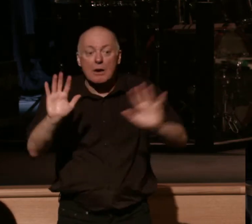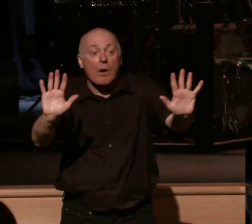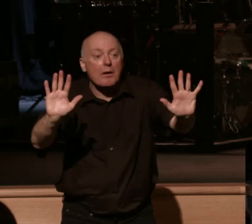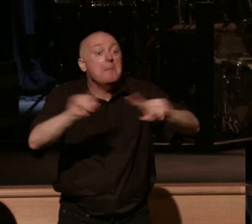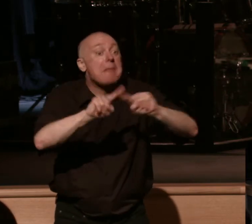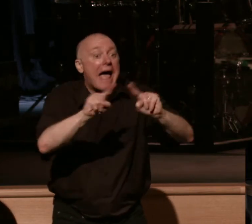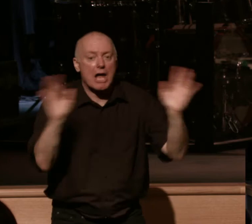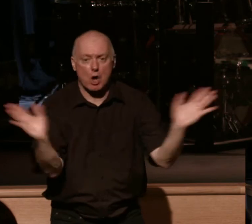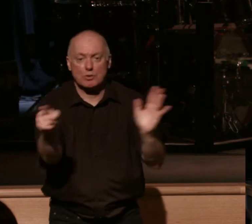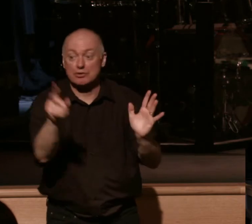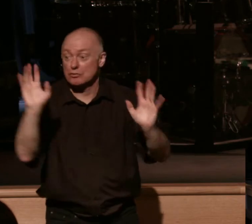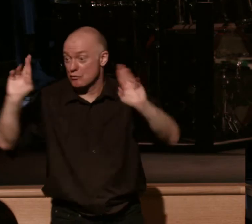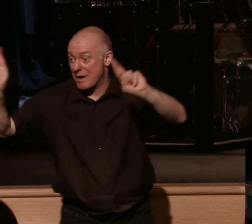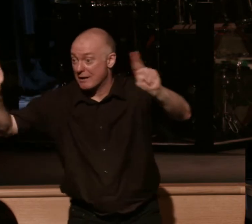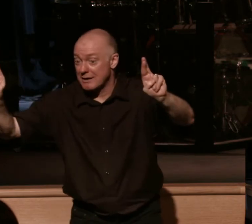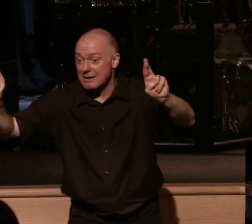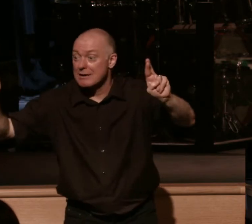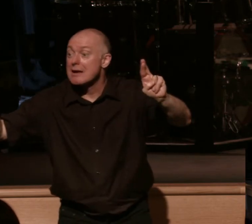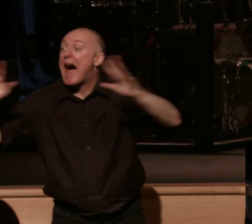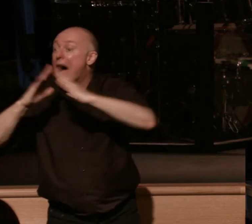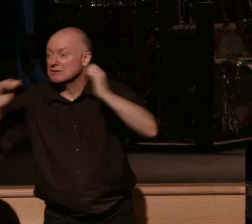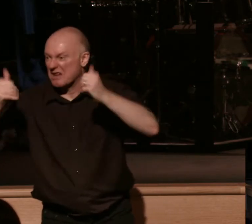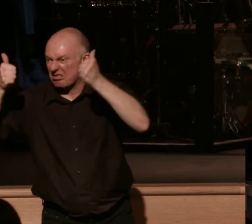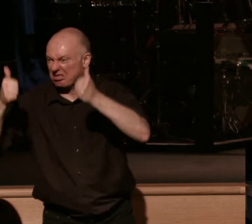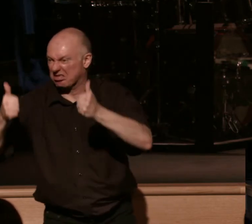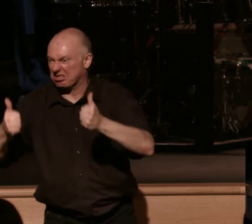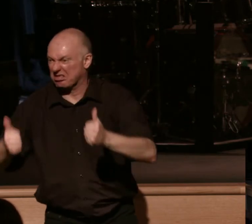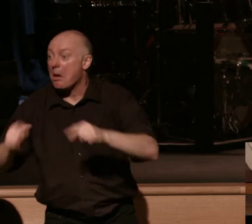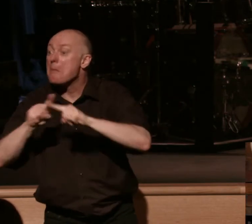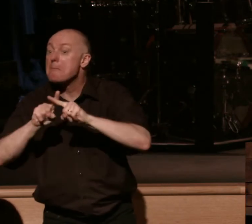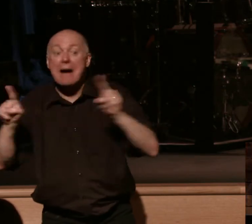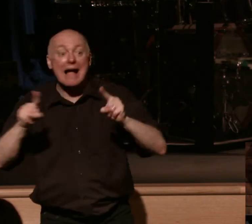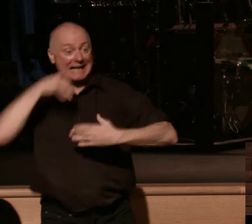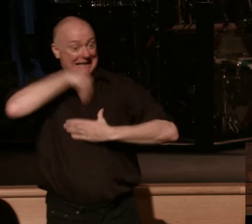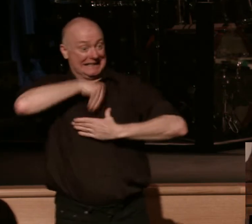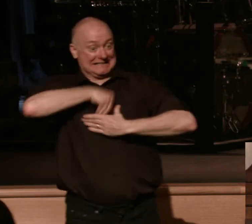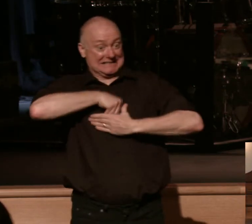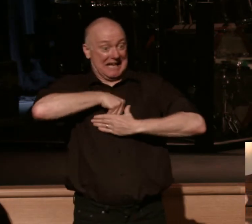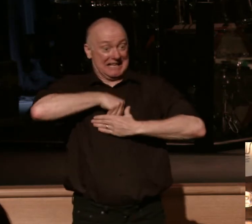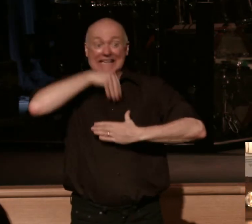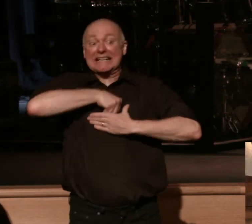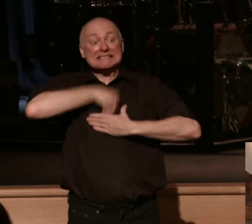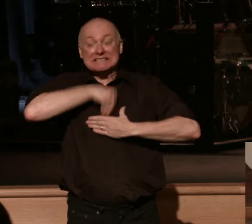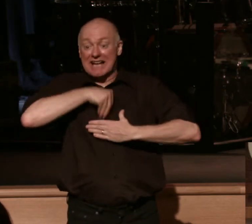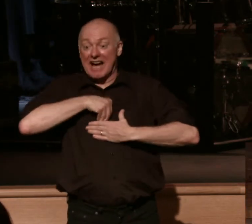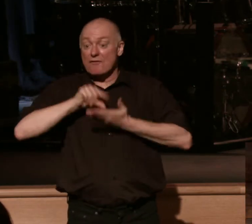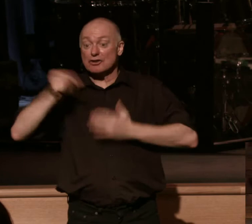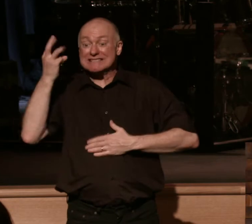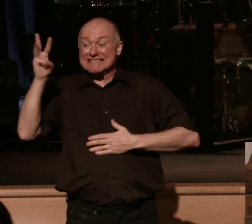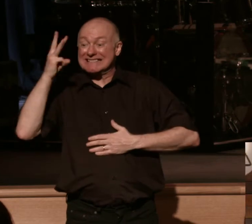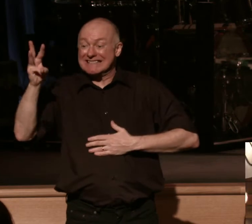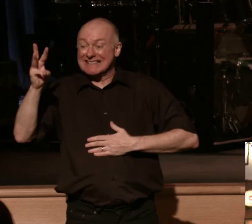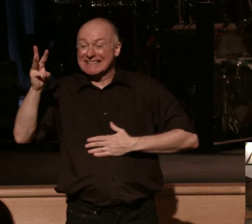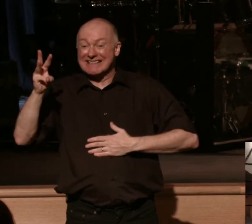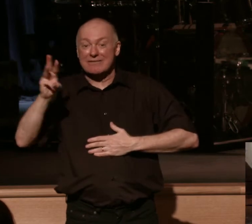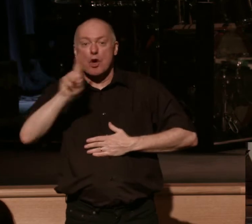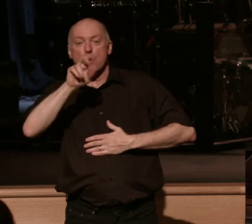encouraging part, okay? On the outside, we're wasting away. But our inner nature, it says right here in verse 16, is being renewed